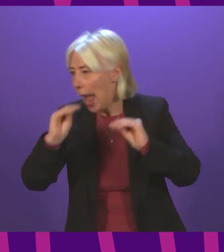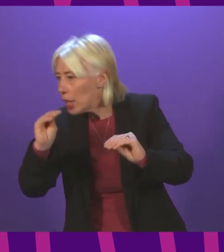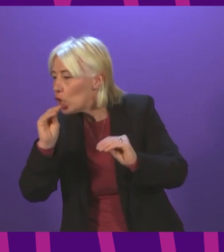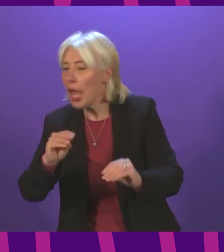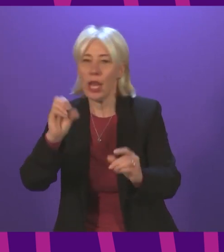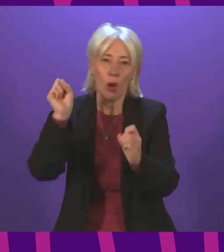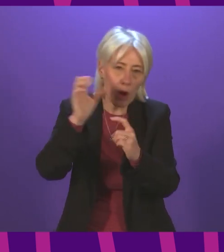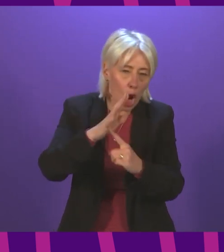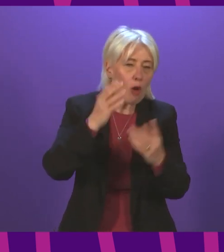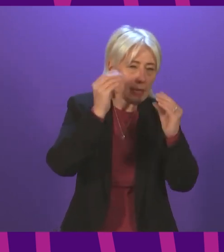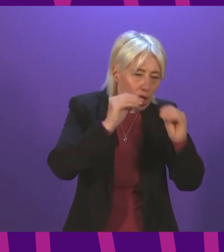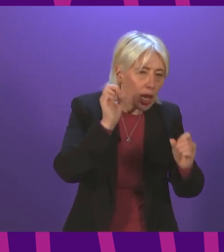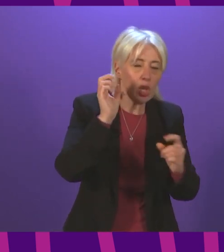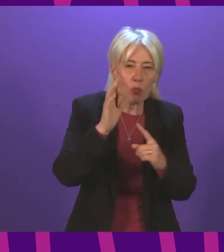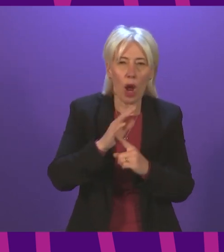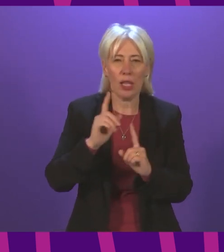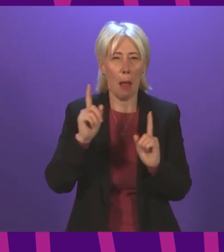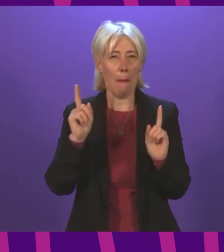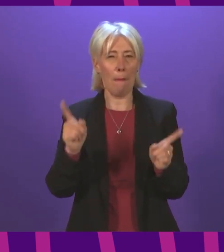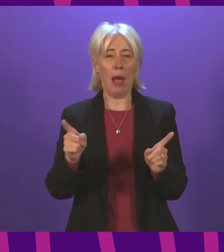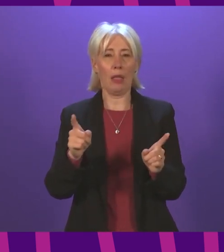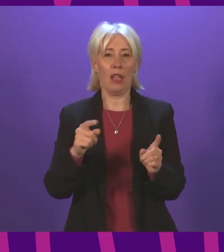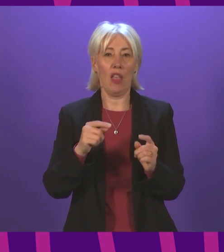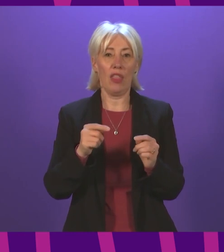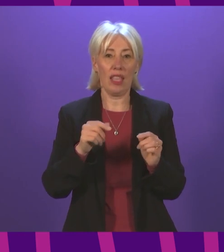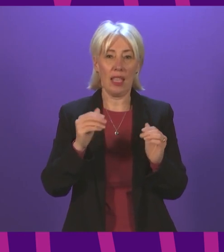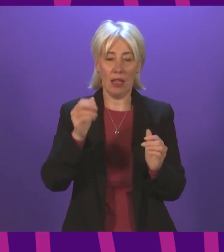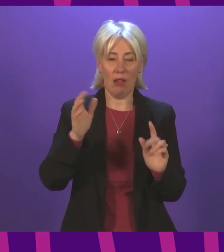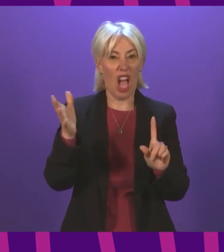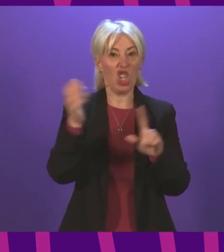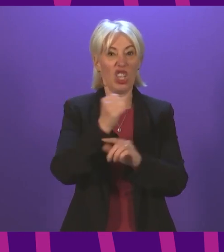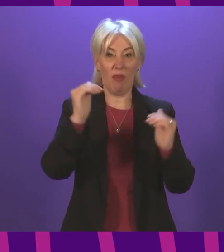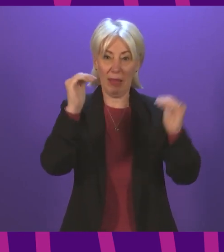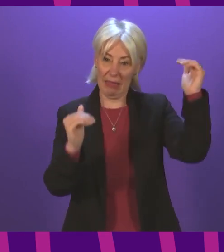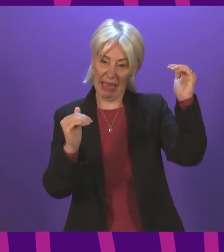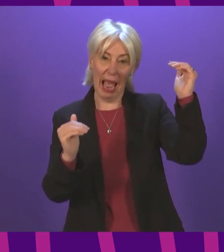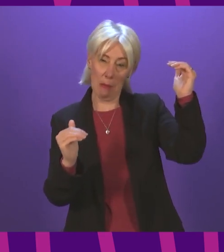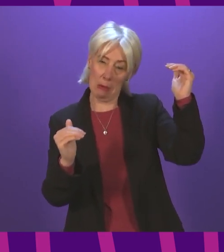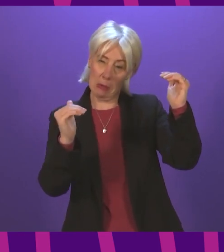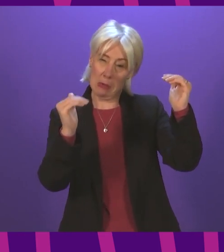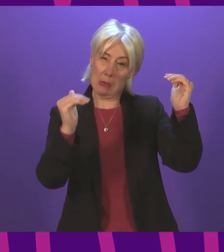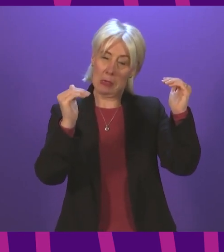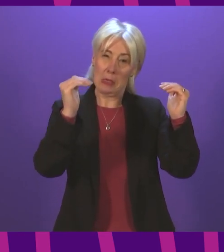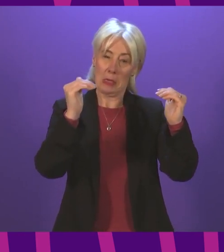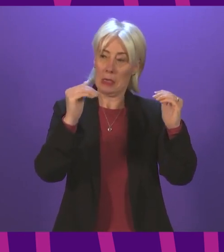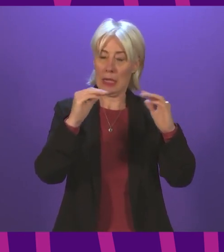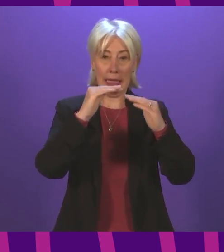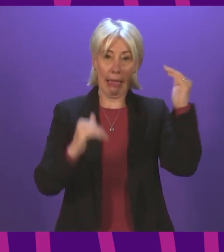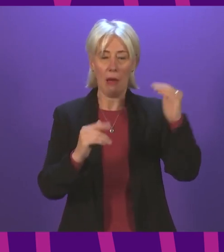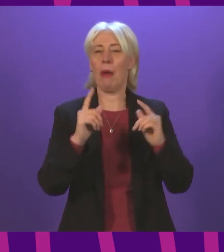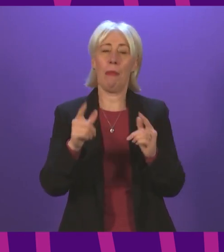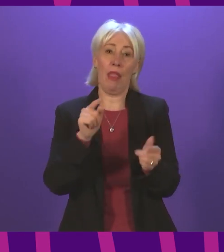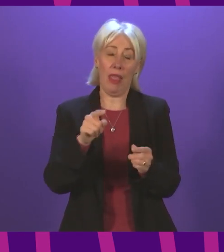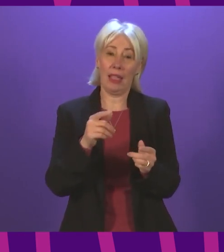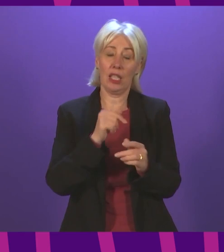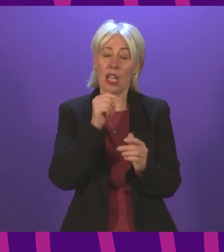number one priority. One of the causes of the attainment gap she claims her government are working so hard to close is infamously